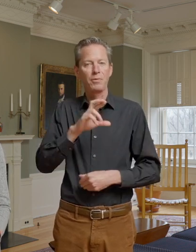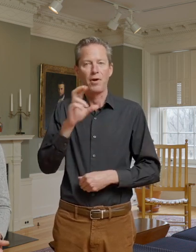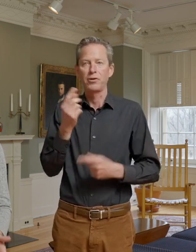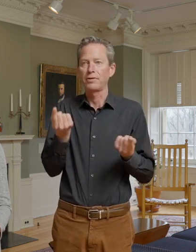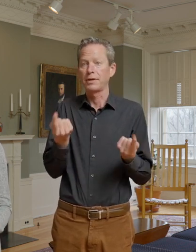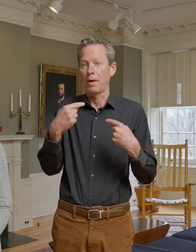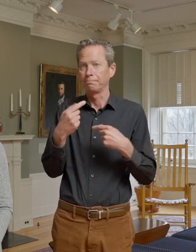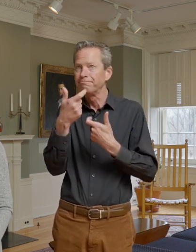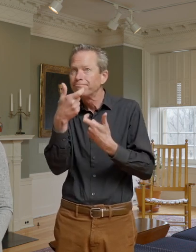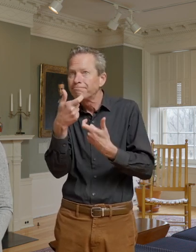vintage and contemporary films.